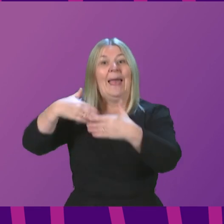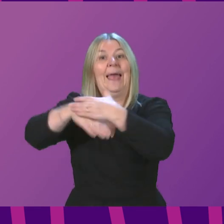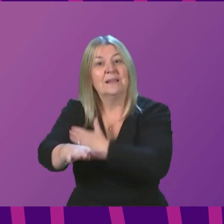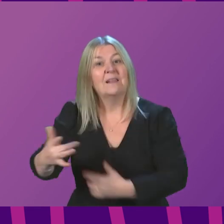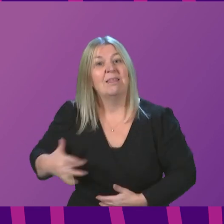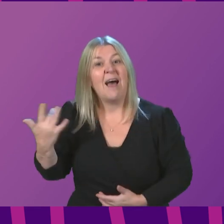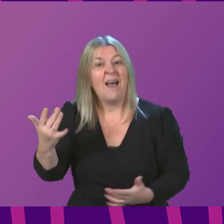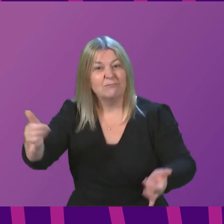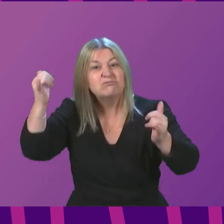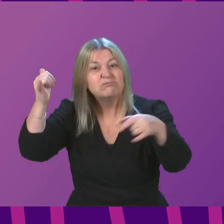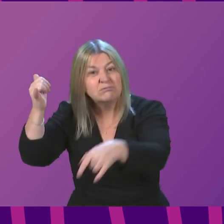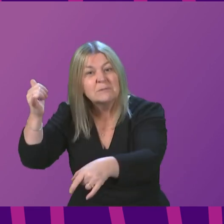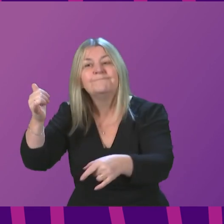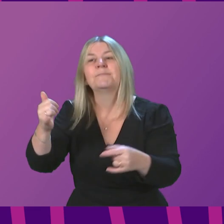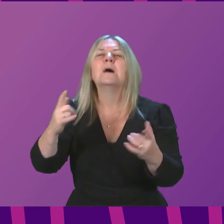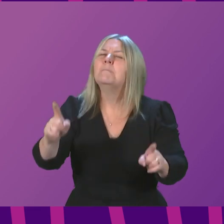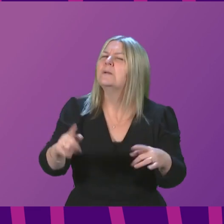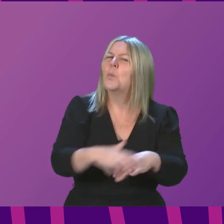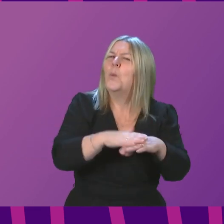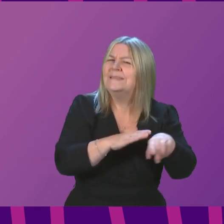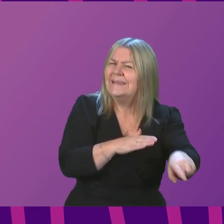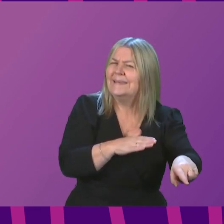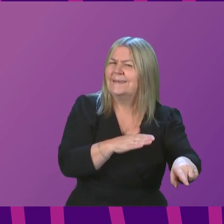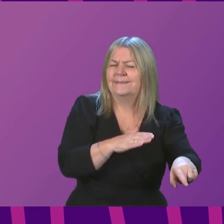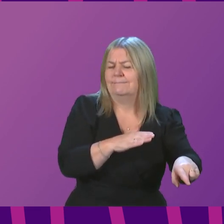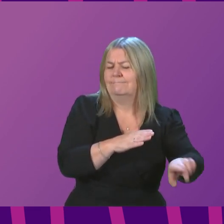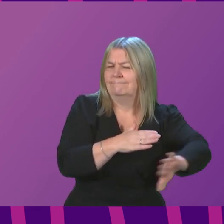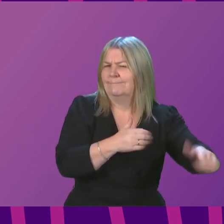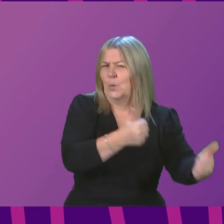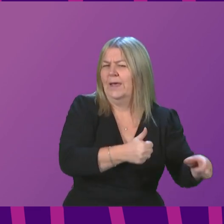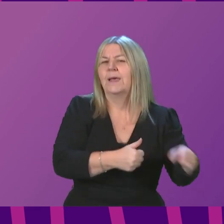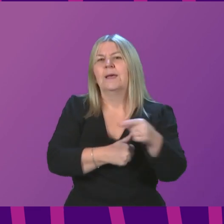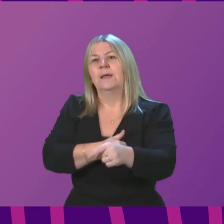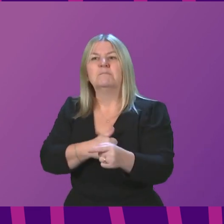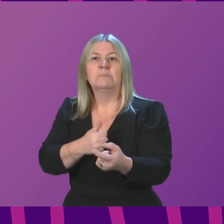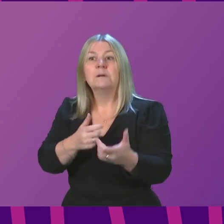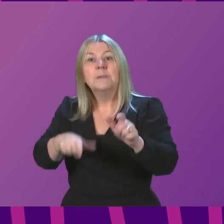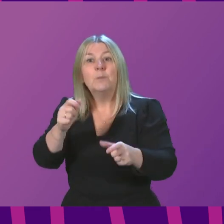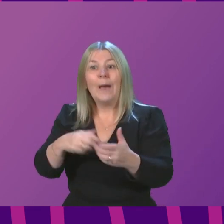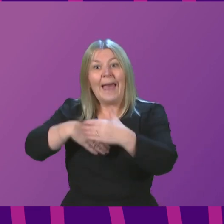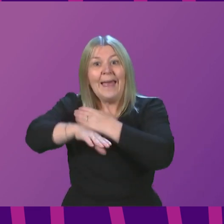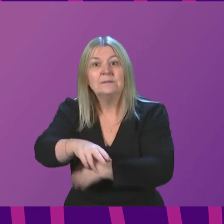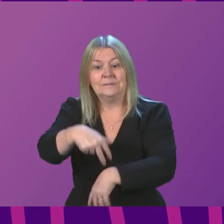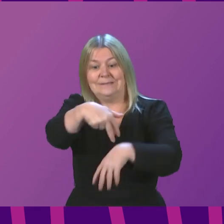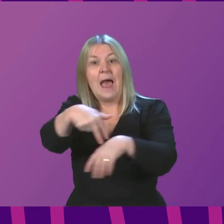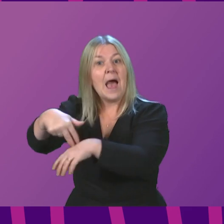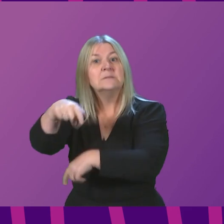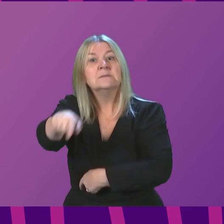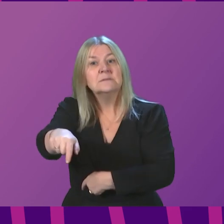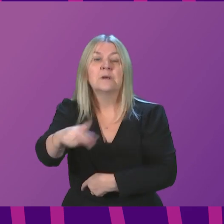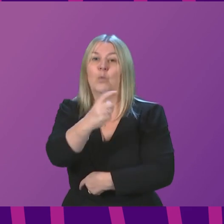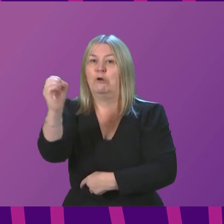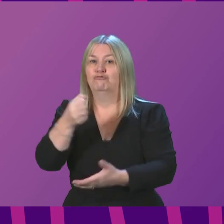though private life events such as weddings are exempt. For indoor standing events, the limit is 100, for indoor seated